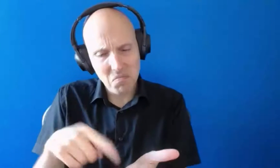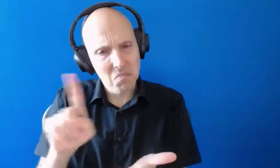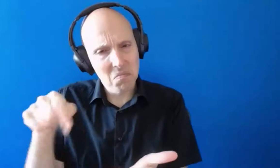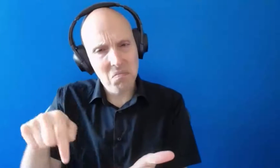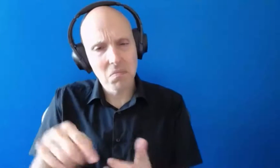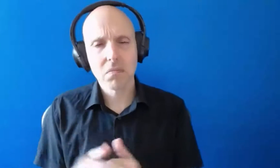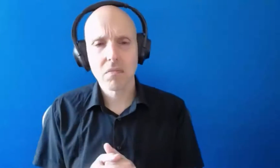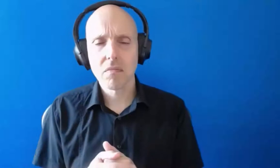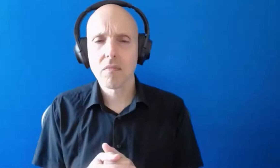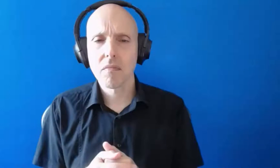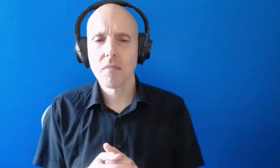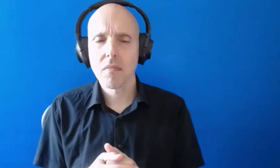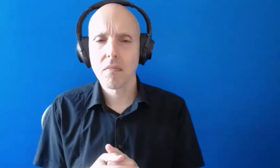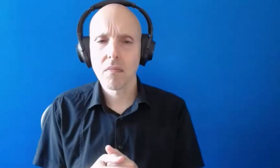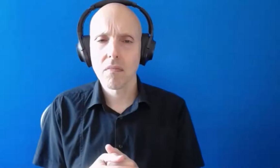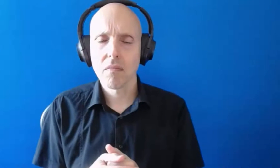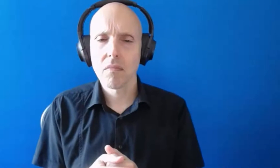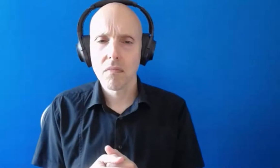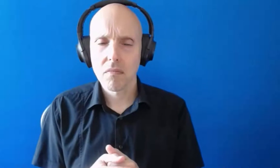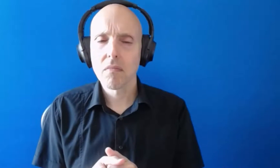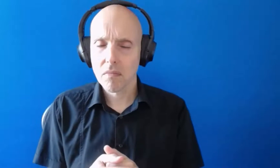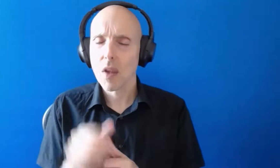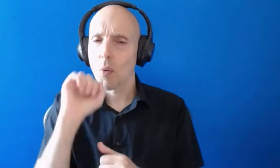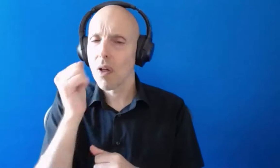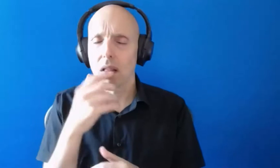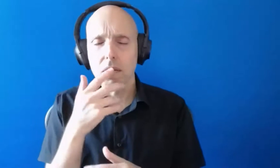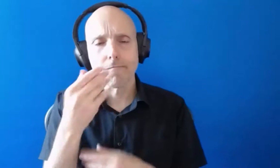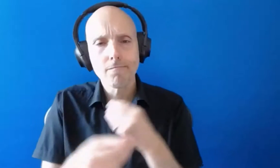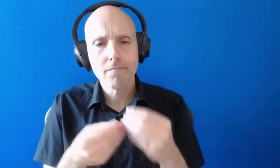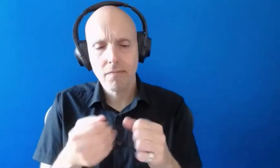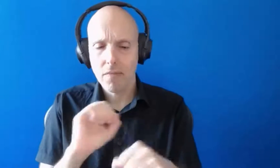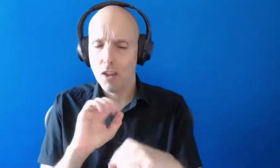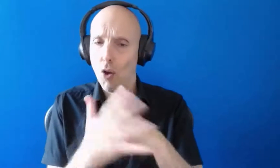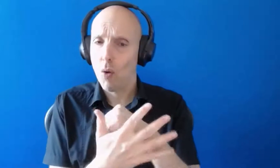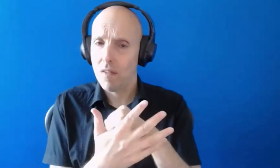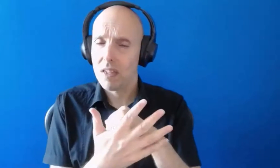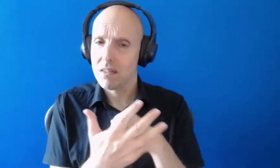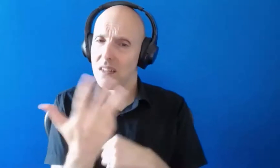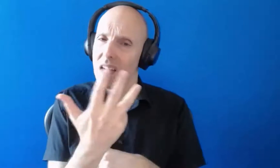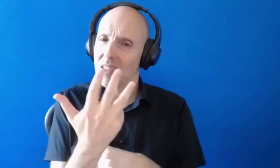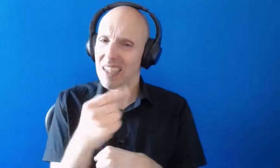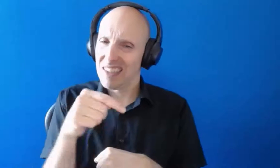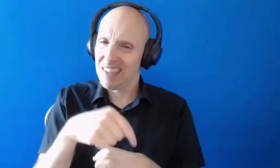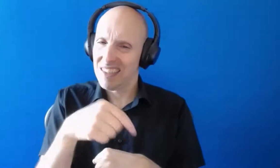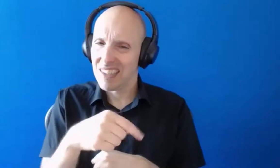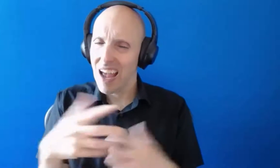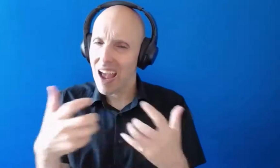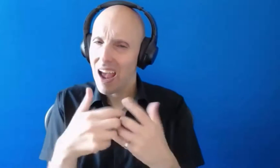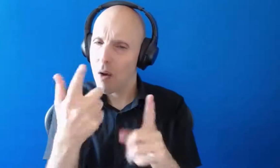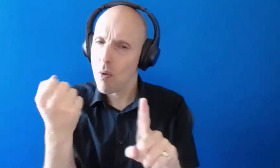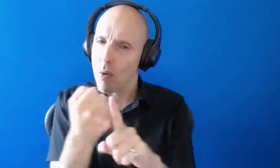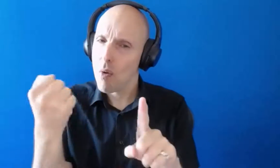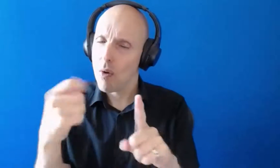We will go through how COVID-19 is currently impacting DSA applications